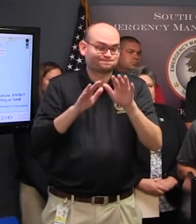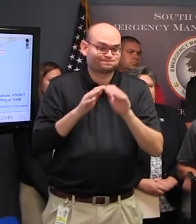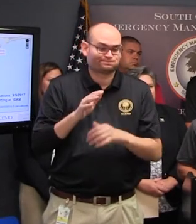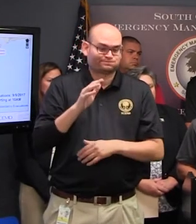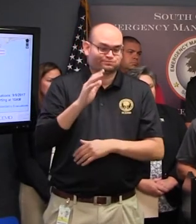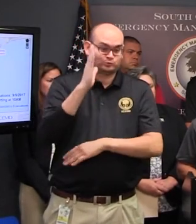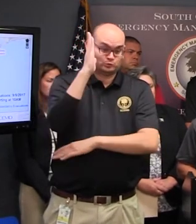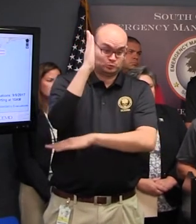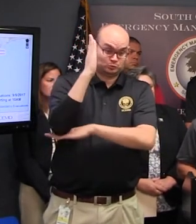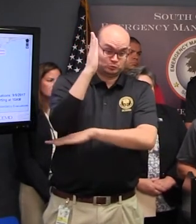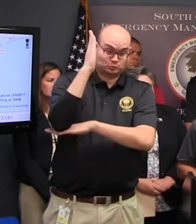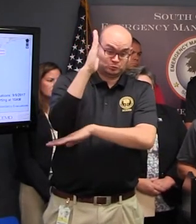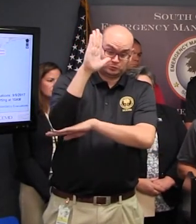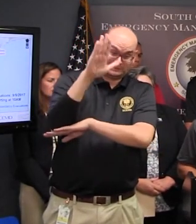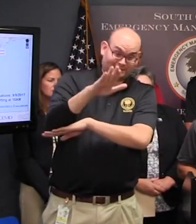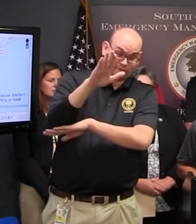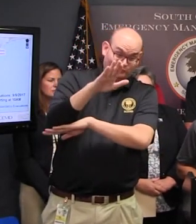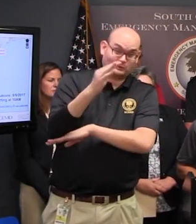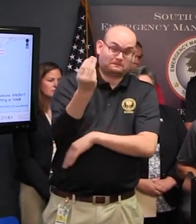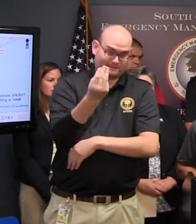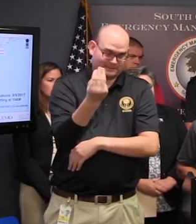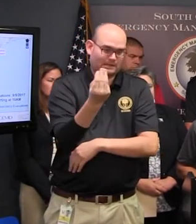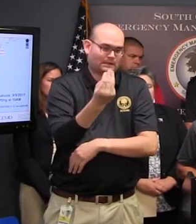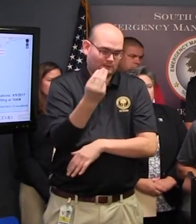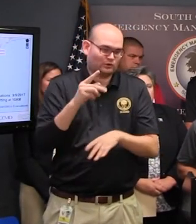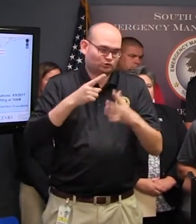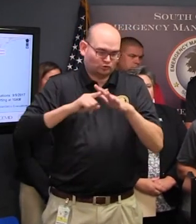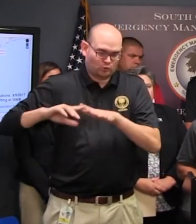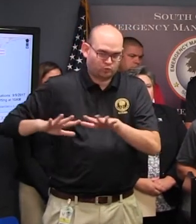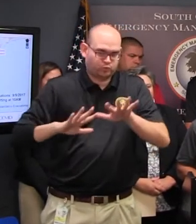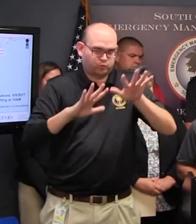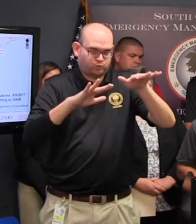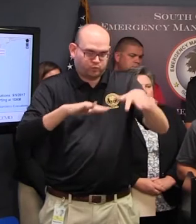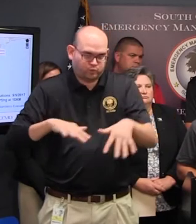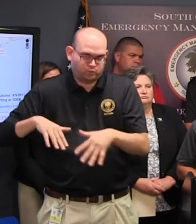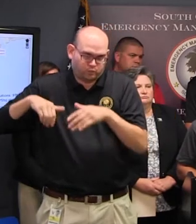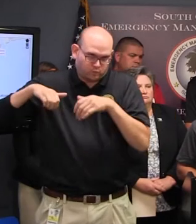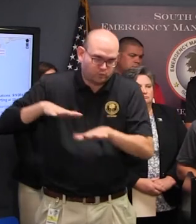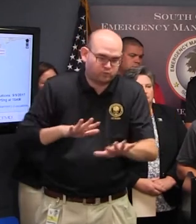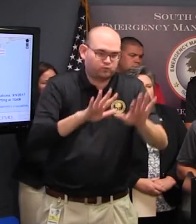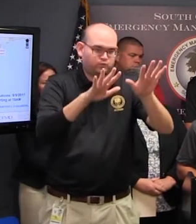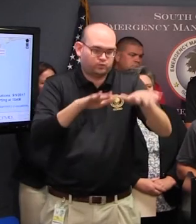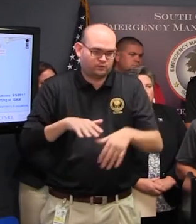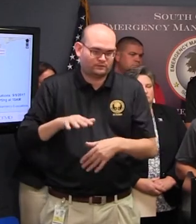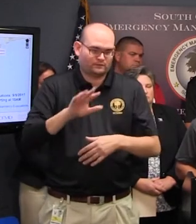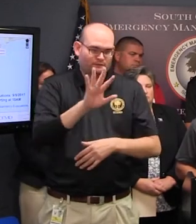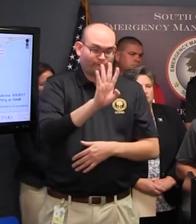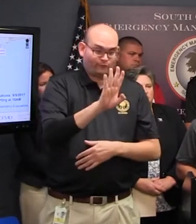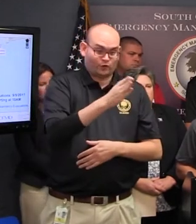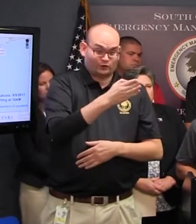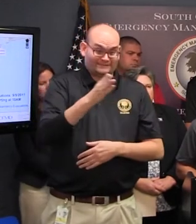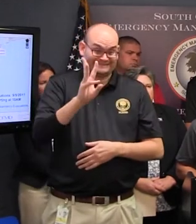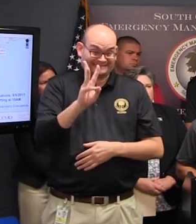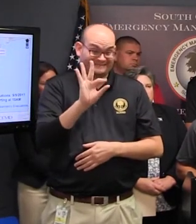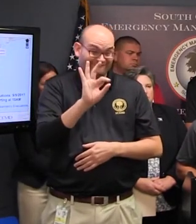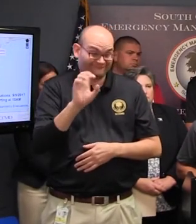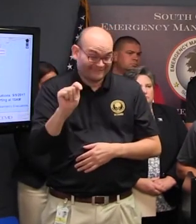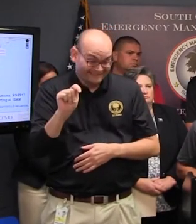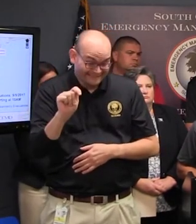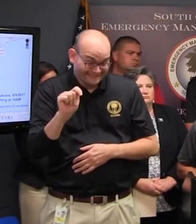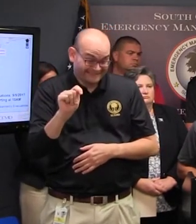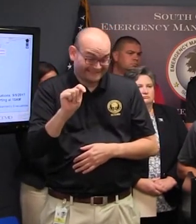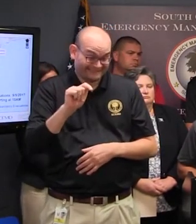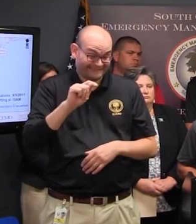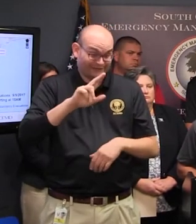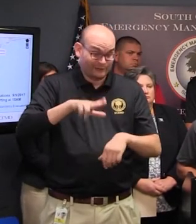Monday. Right now we're expecting four to six feet of inundation above normally dry ground Monday across the